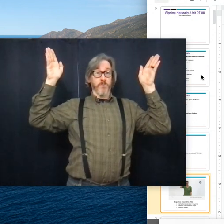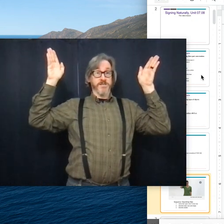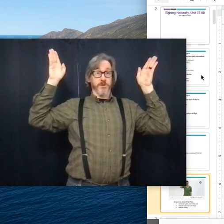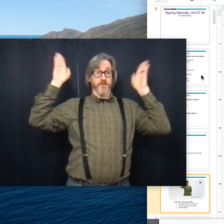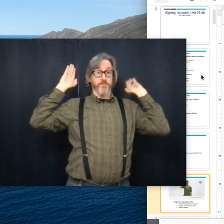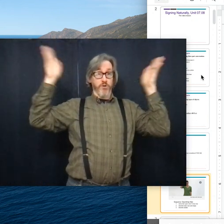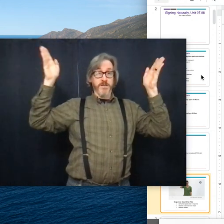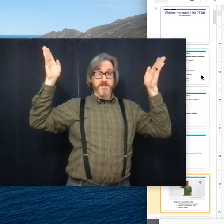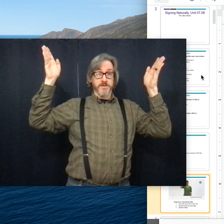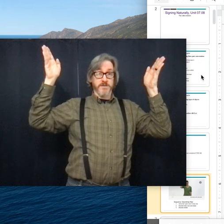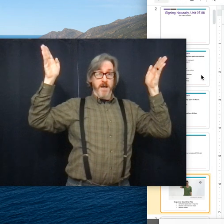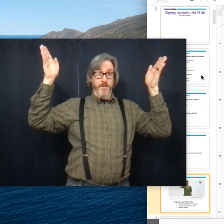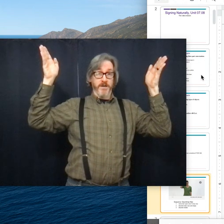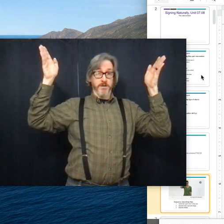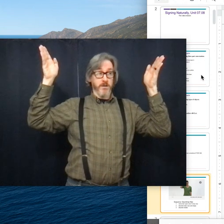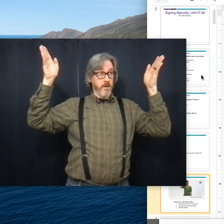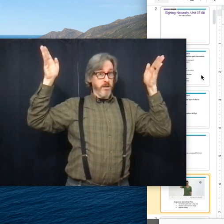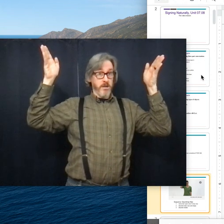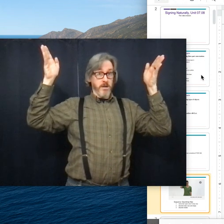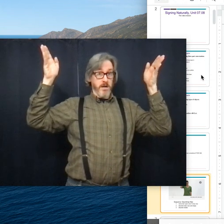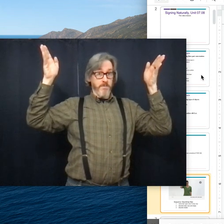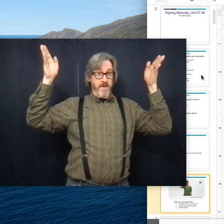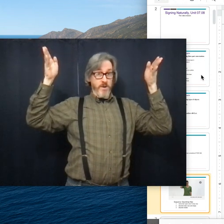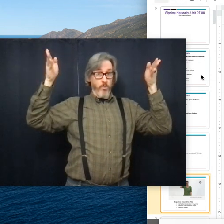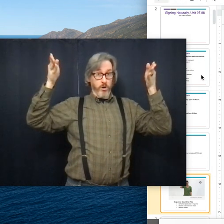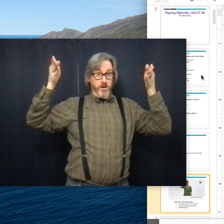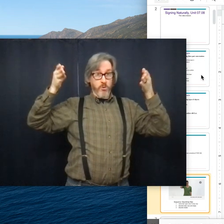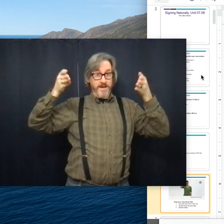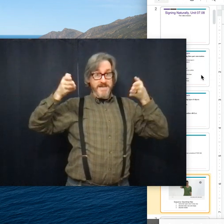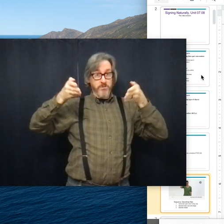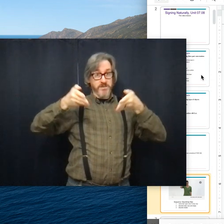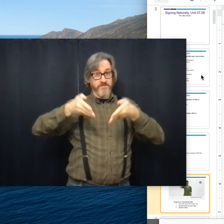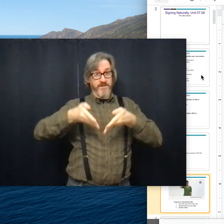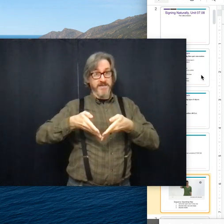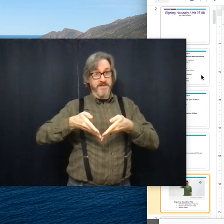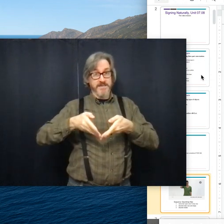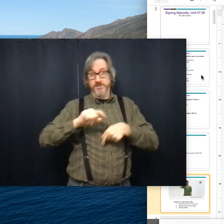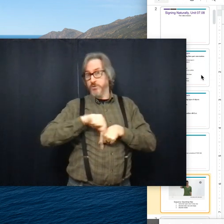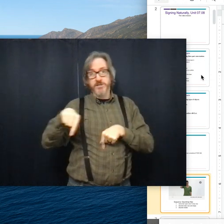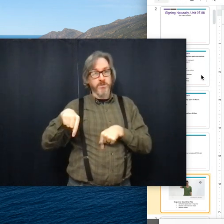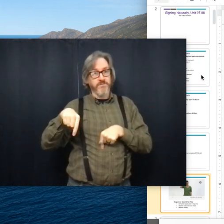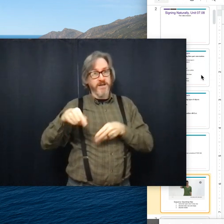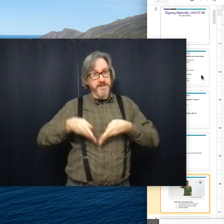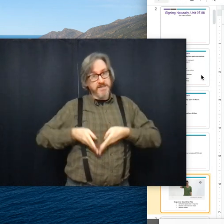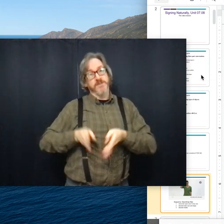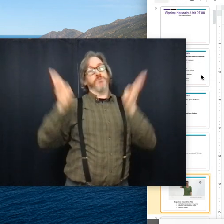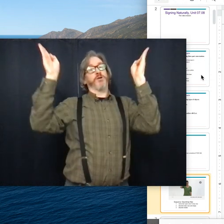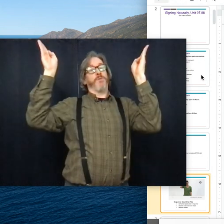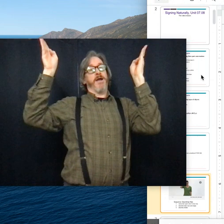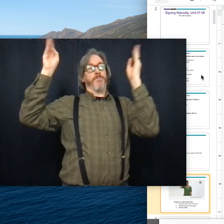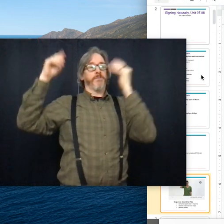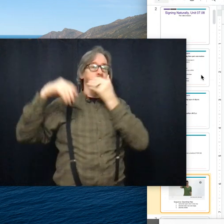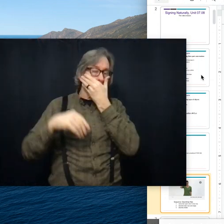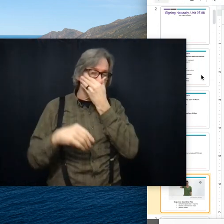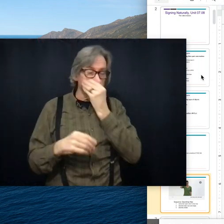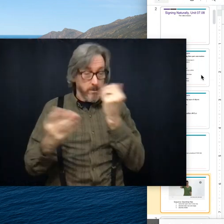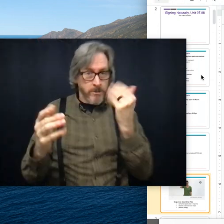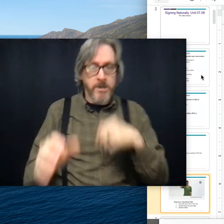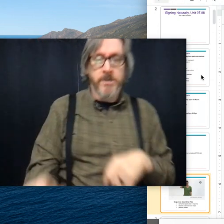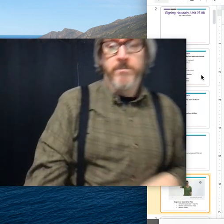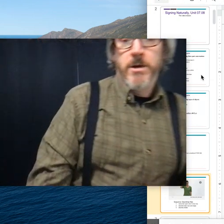in ASL where we start with the broadest topic, um, and then work our way down to the fine details. Don't start with the fine details and work your way up.